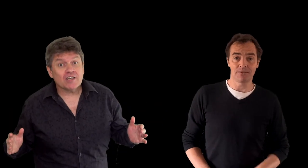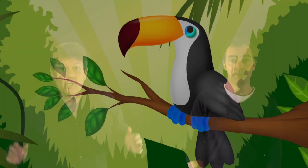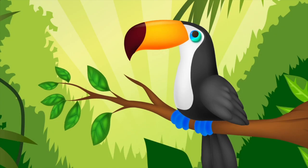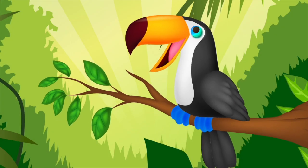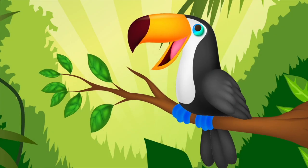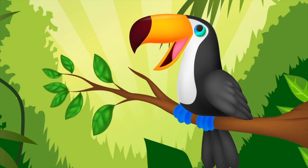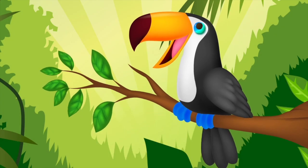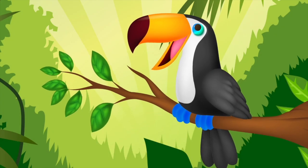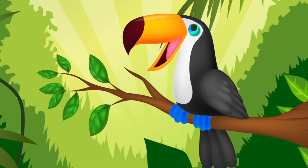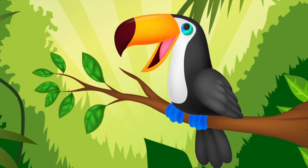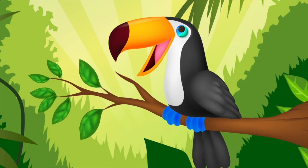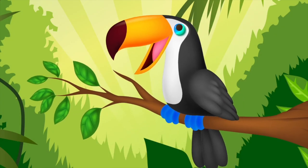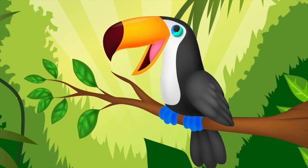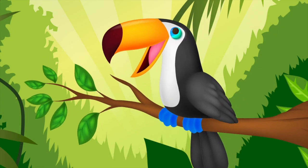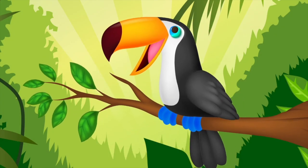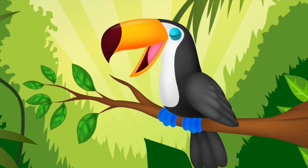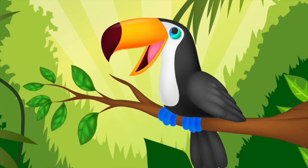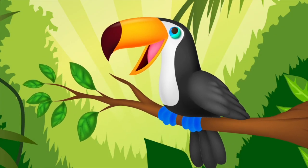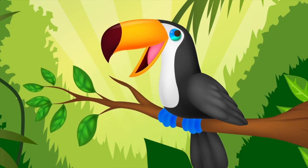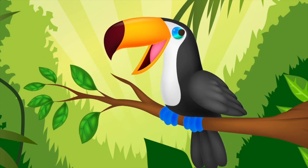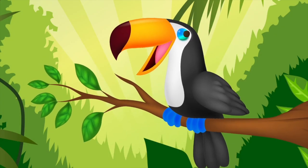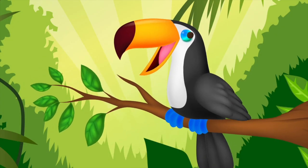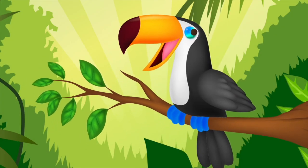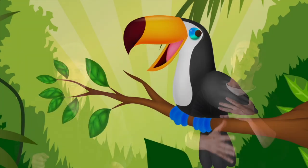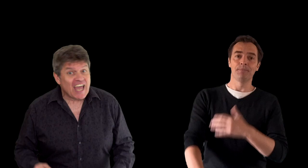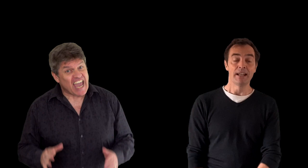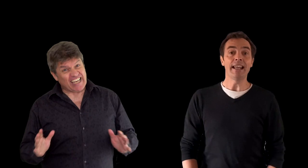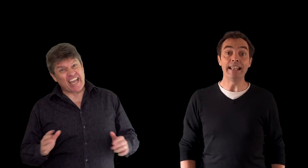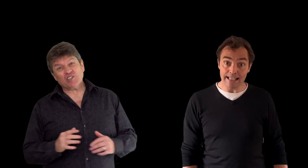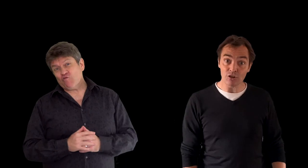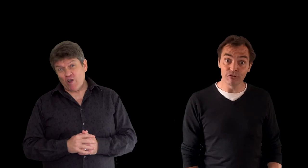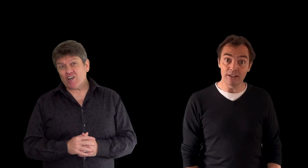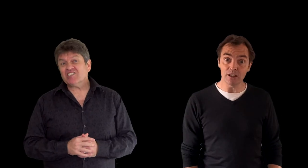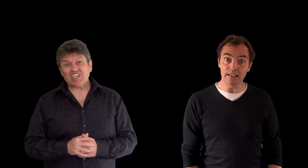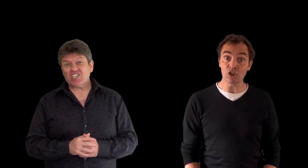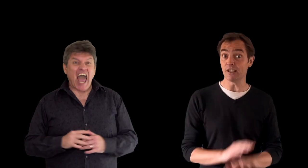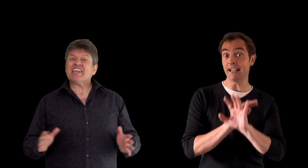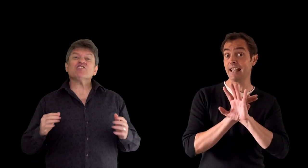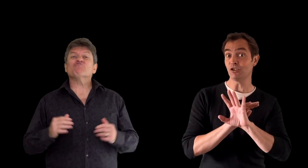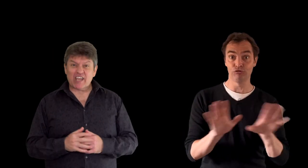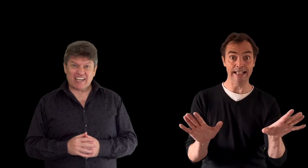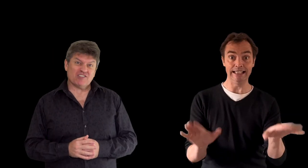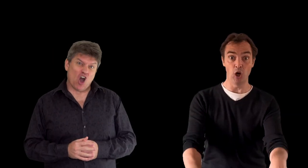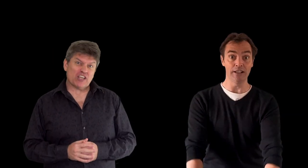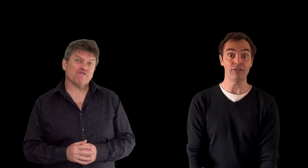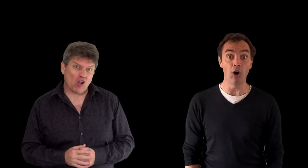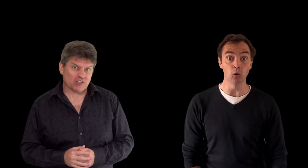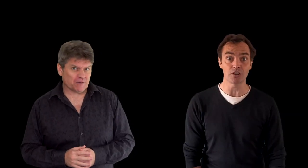Try not to be triggered by his linguistic assault It is a real condition and it's really not his fault